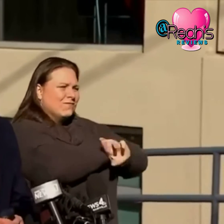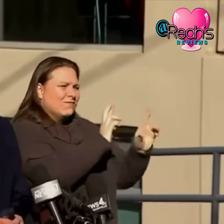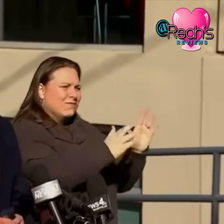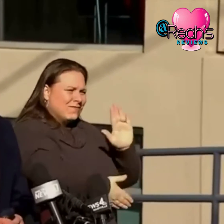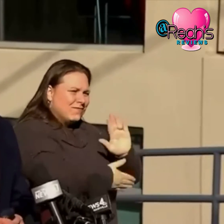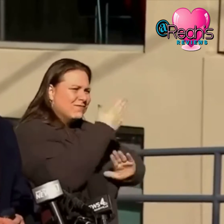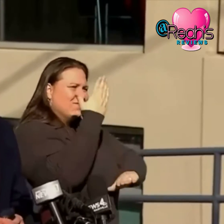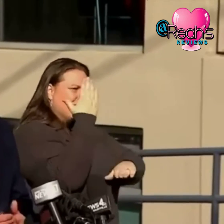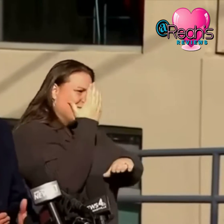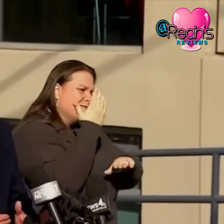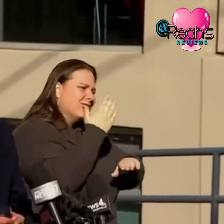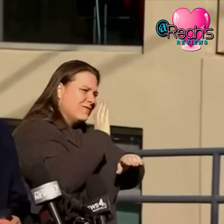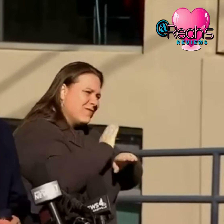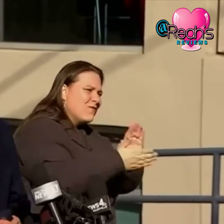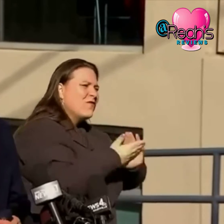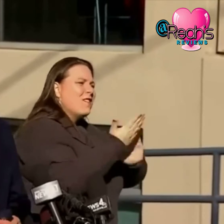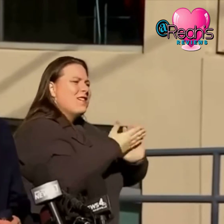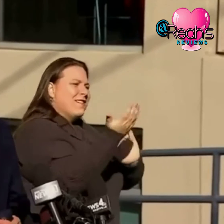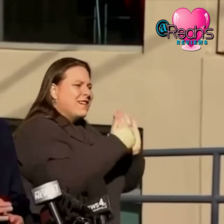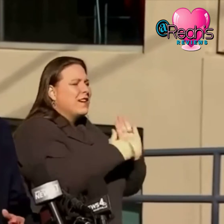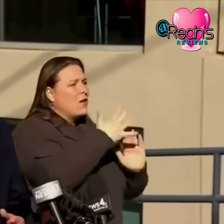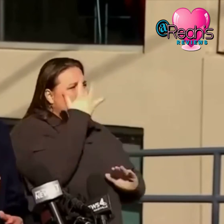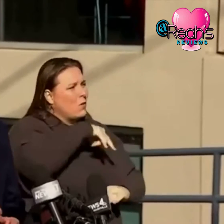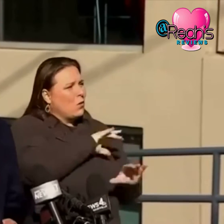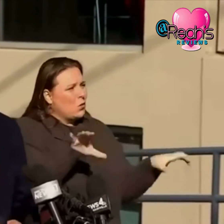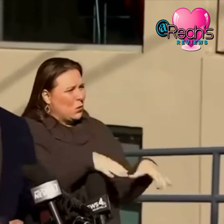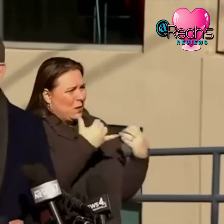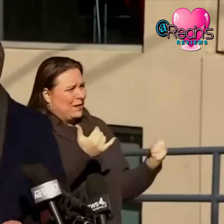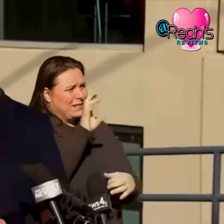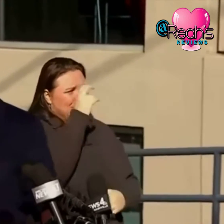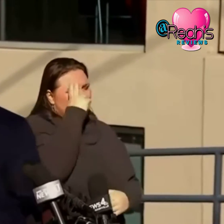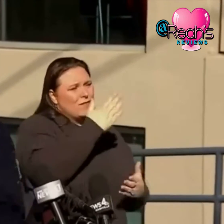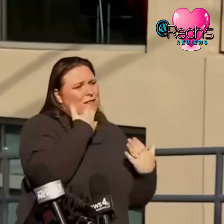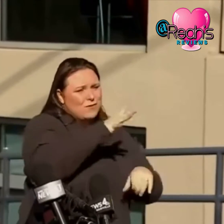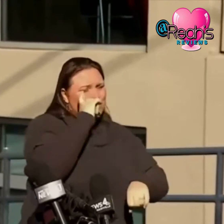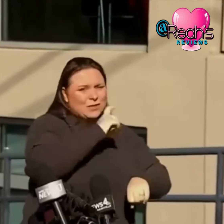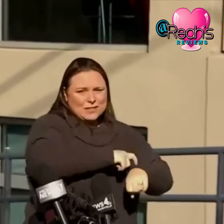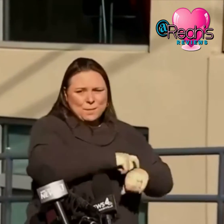up and running because that's what we do in Nashville thank you for your time I appreciate it